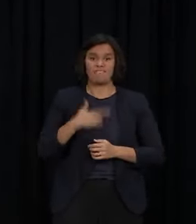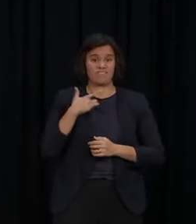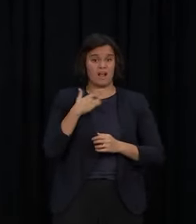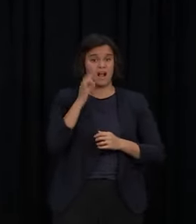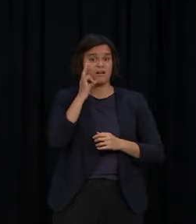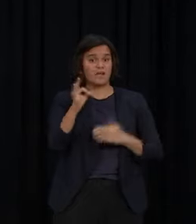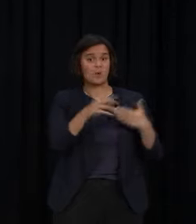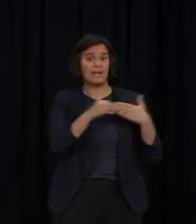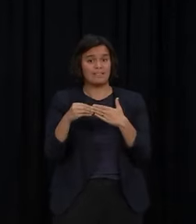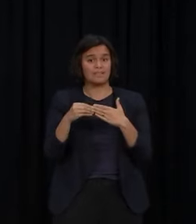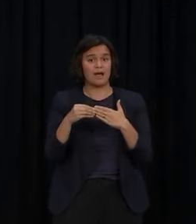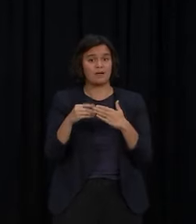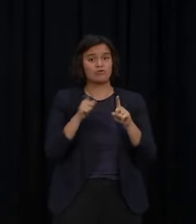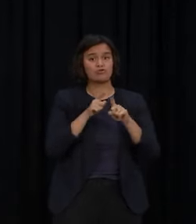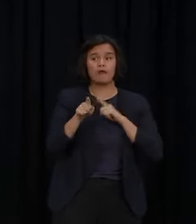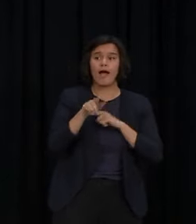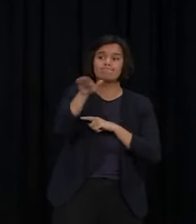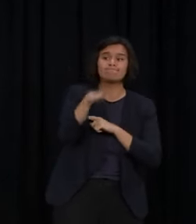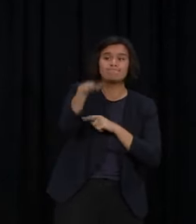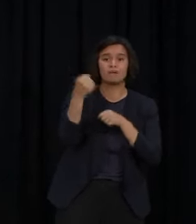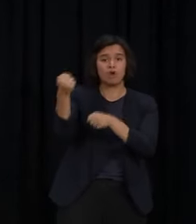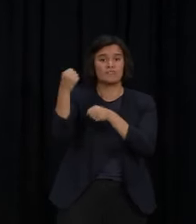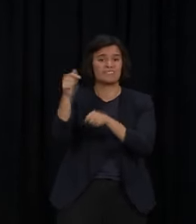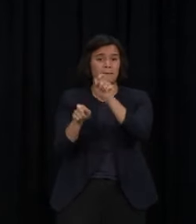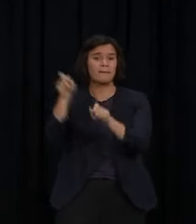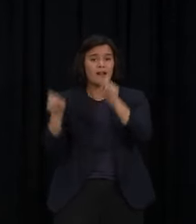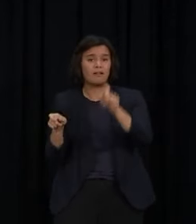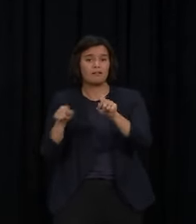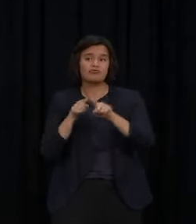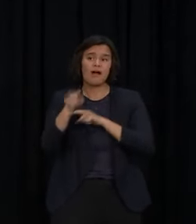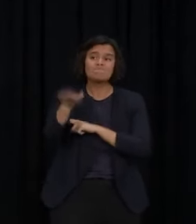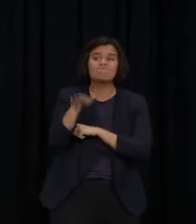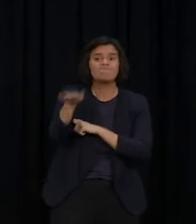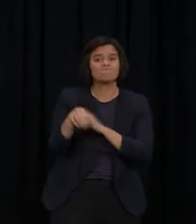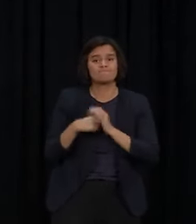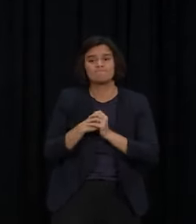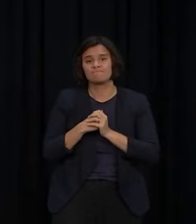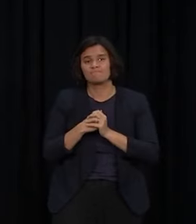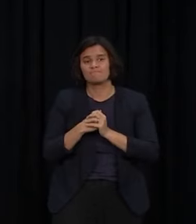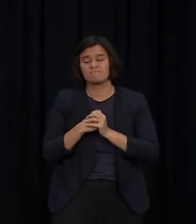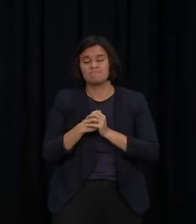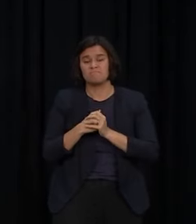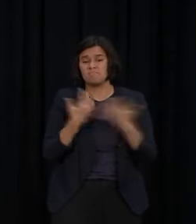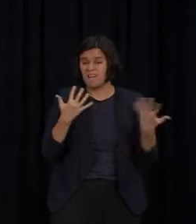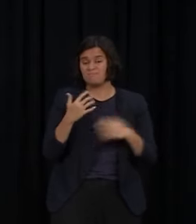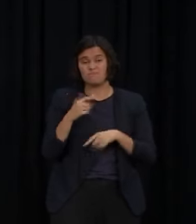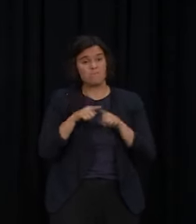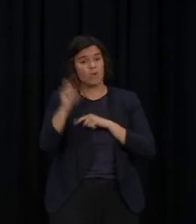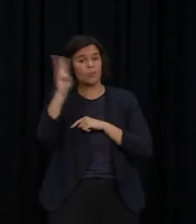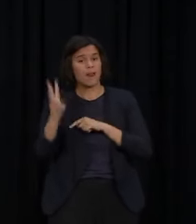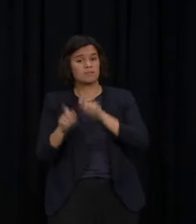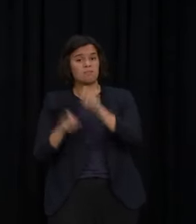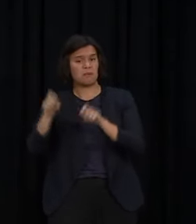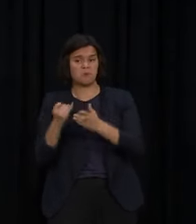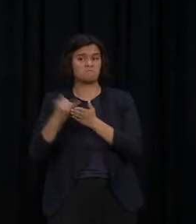who who have behaved frankly in a way that all Wellingtonians I believe would utterly reject. As